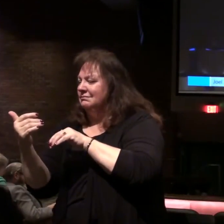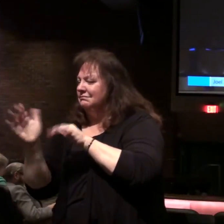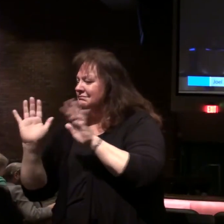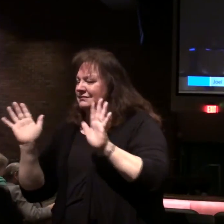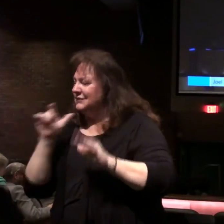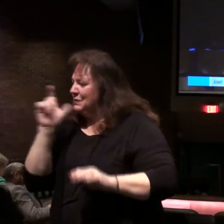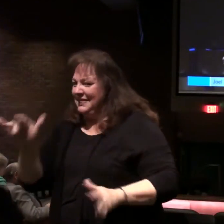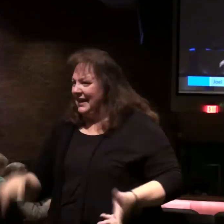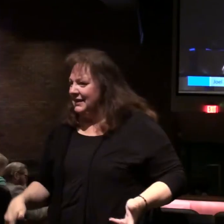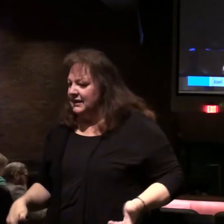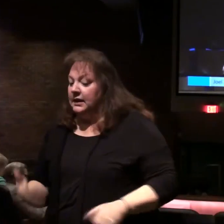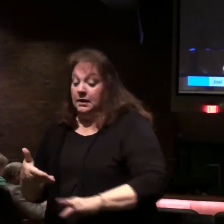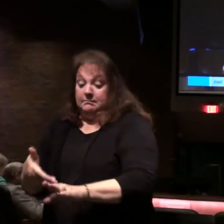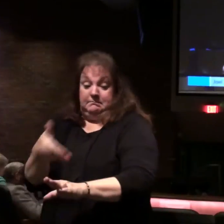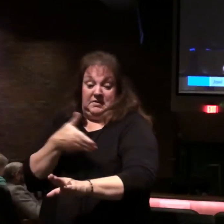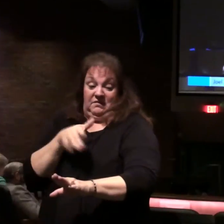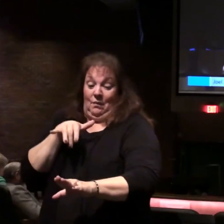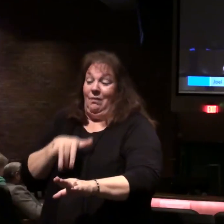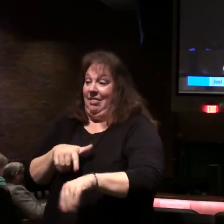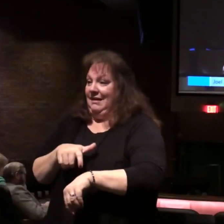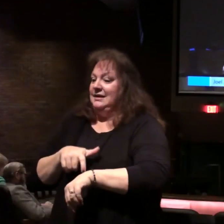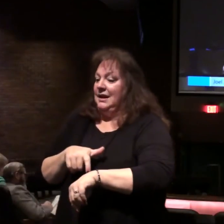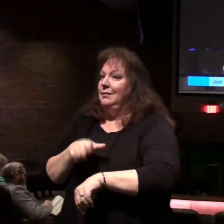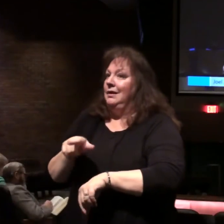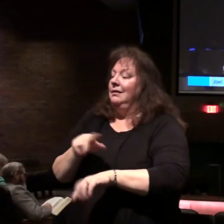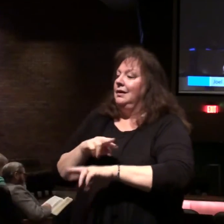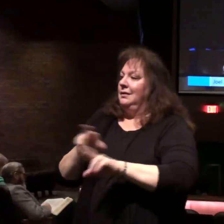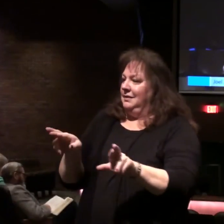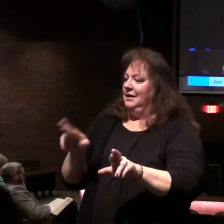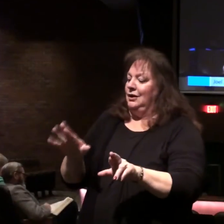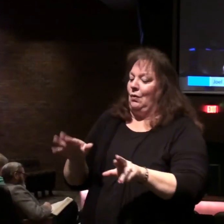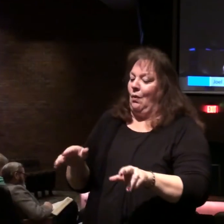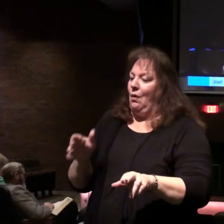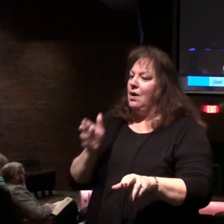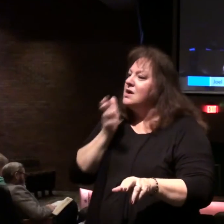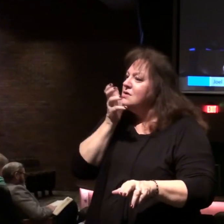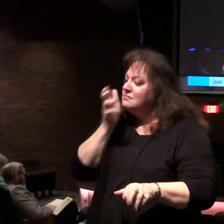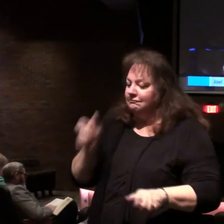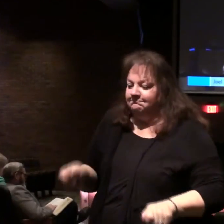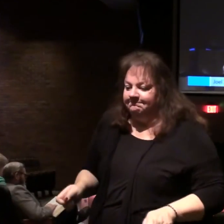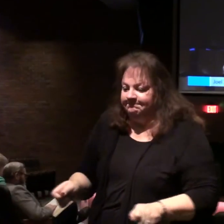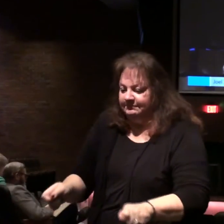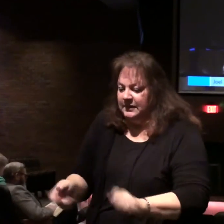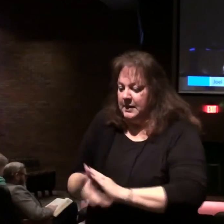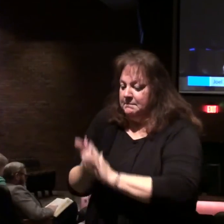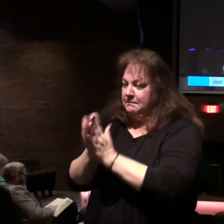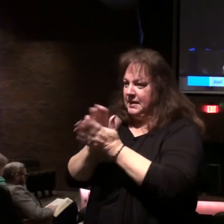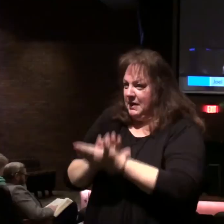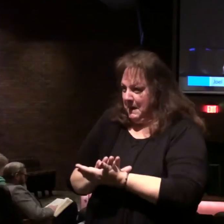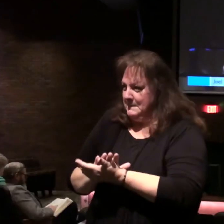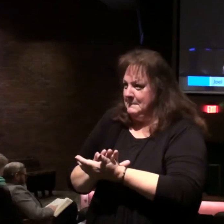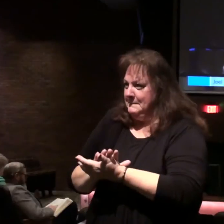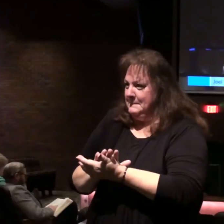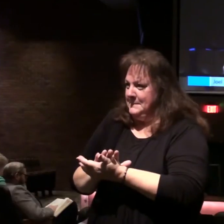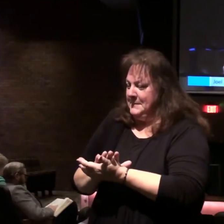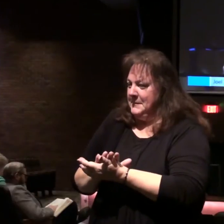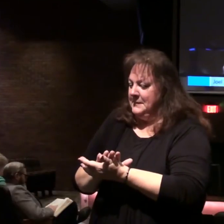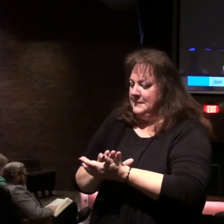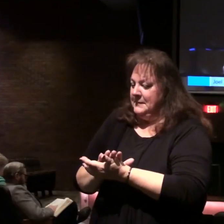But, before then, you ought to be breathing your plowshares into swords and your pruning hooks into spears.